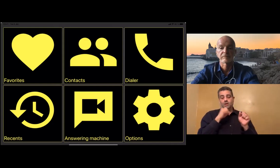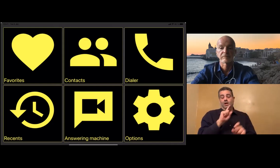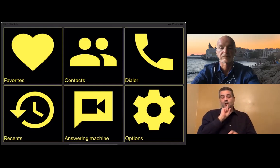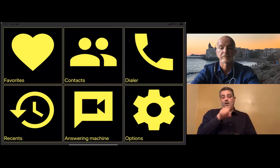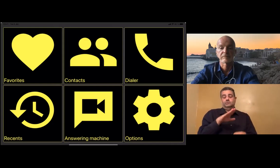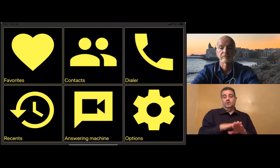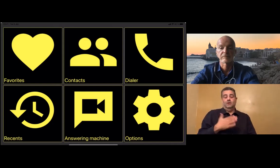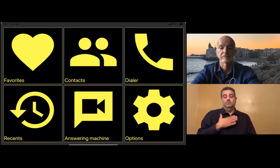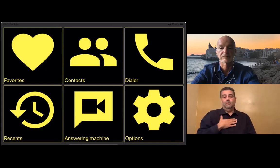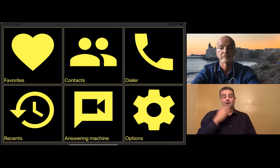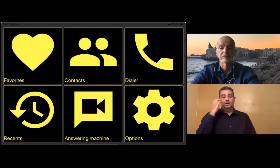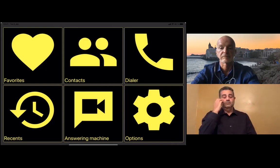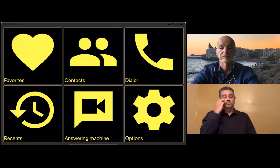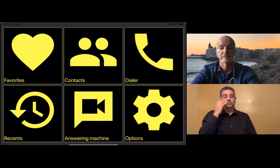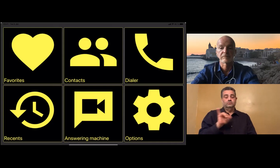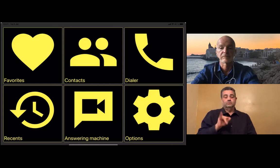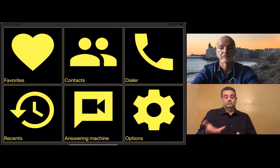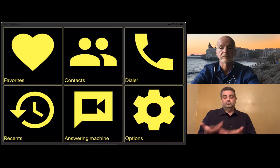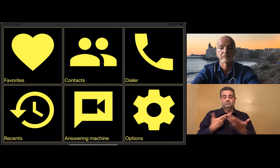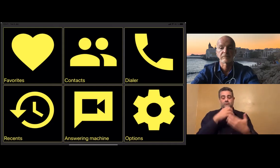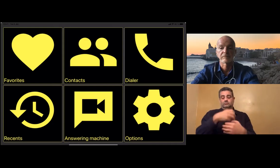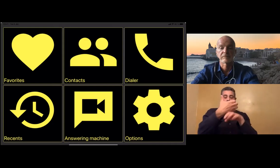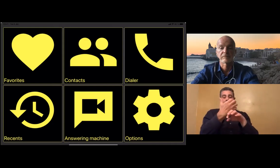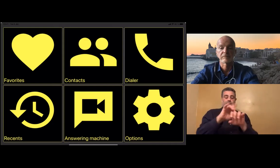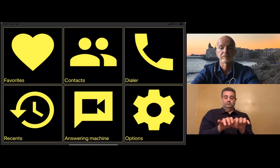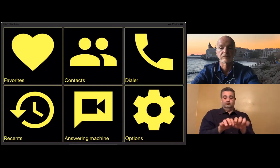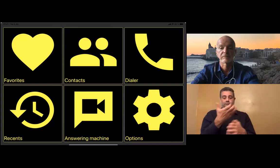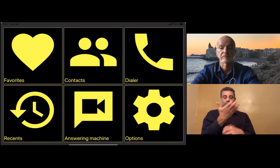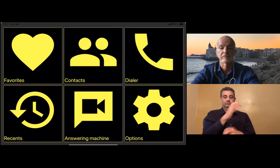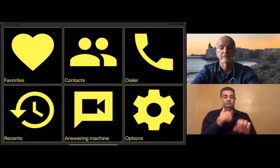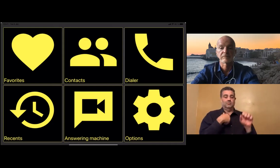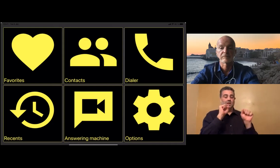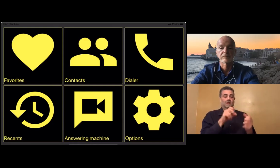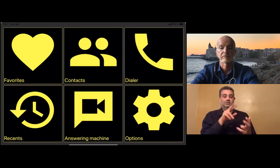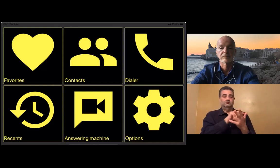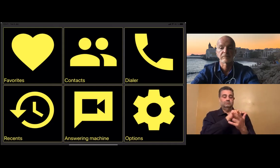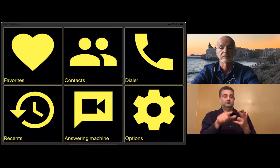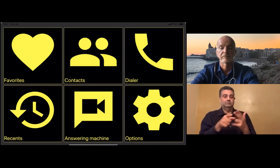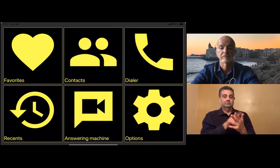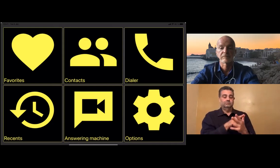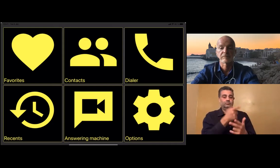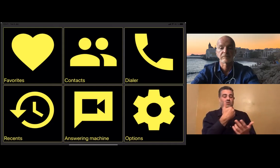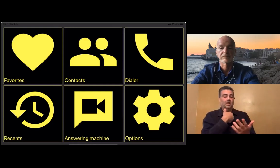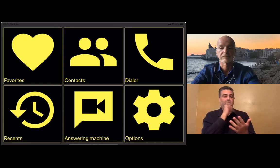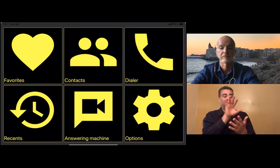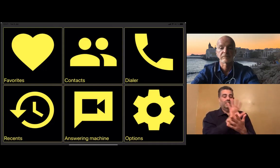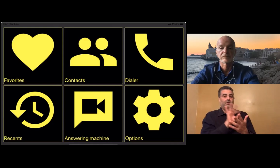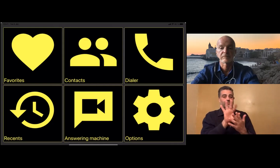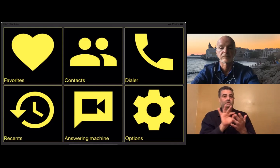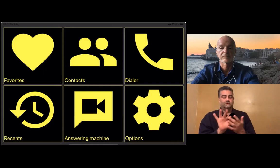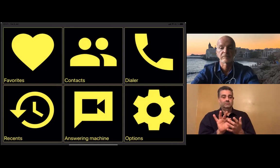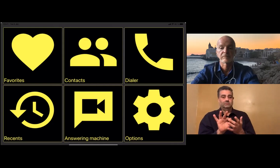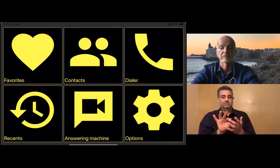It's more comfortable to navigate a call on the larger screen displays. I could try to do it on my phone as well,